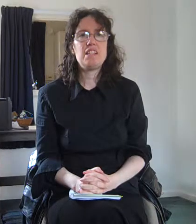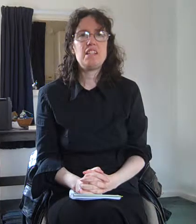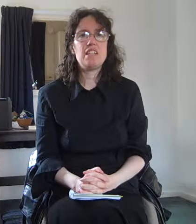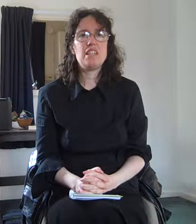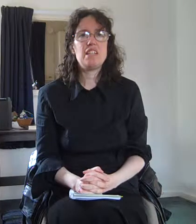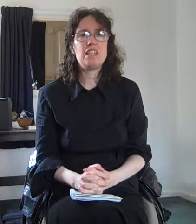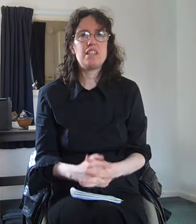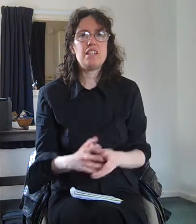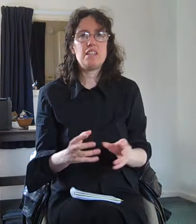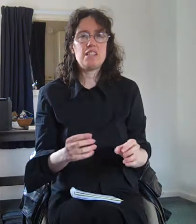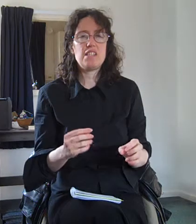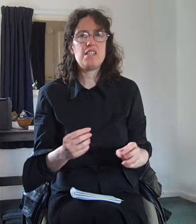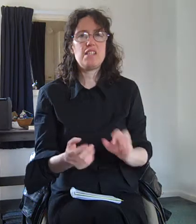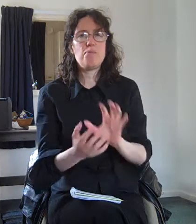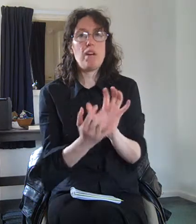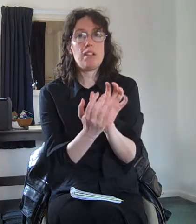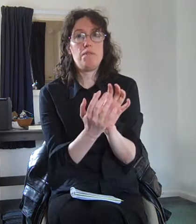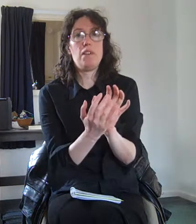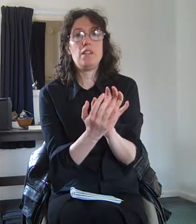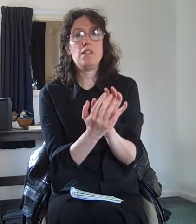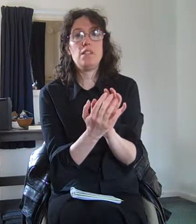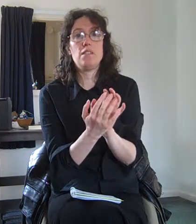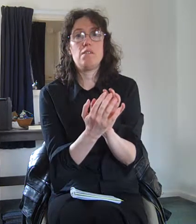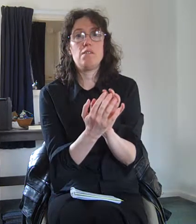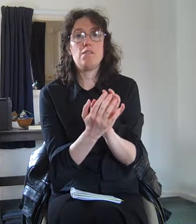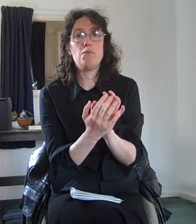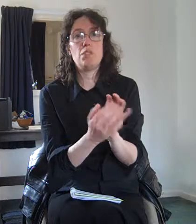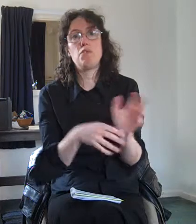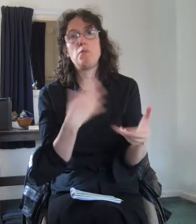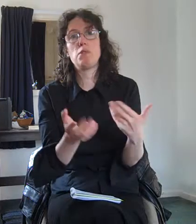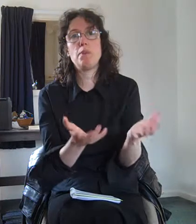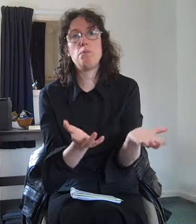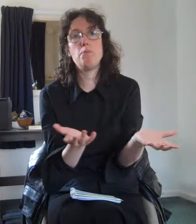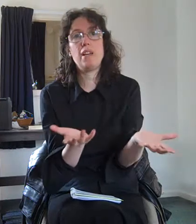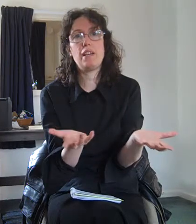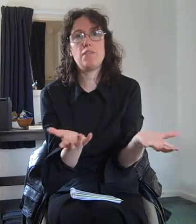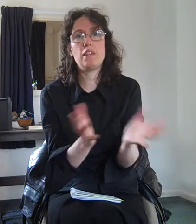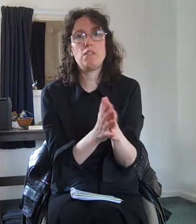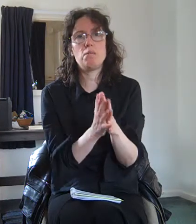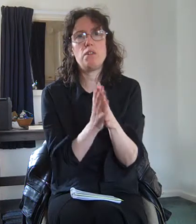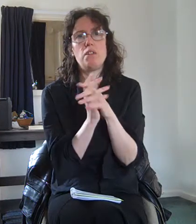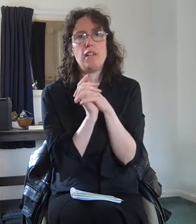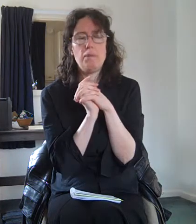glasses magnifiers which for most people would make everything look blurry